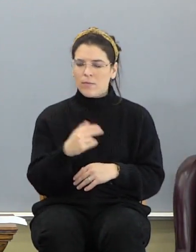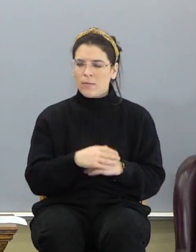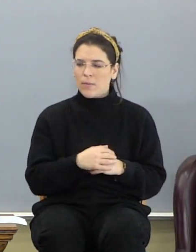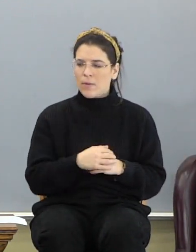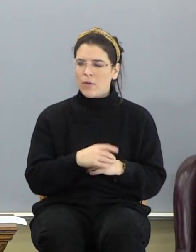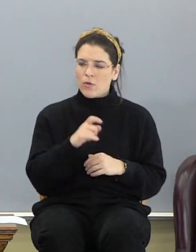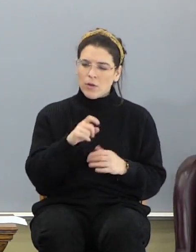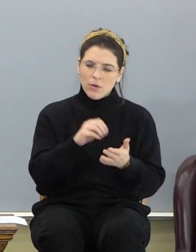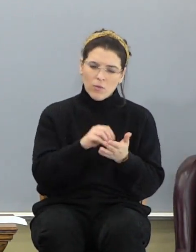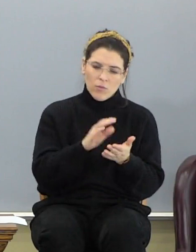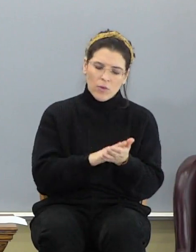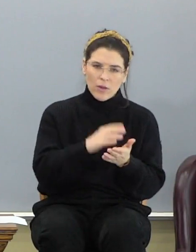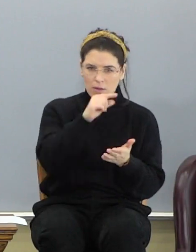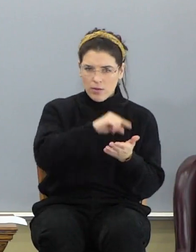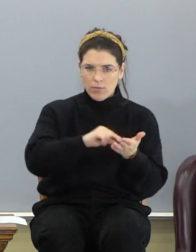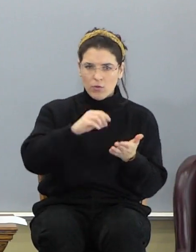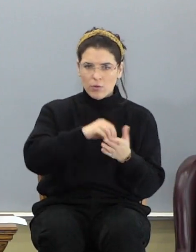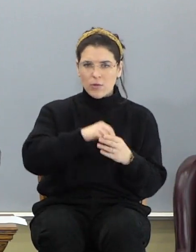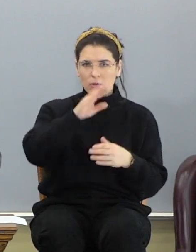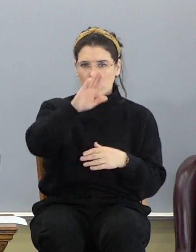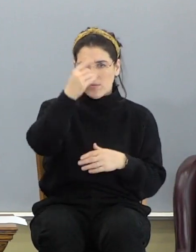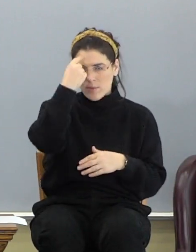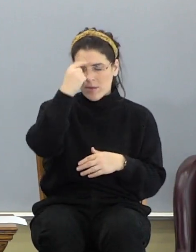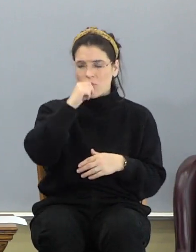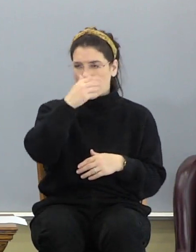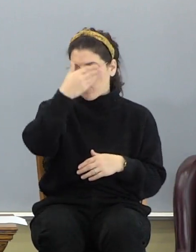You need to write this verse in your mind and don't forget it.